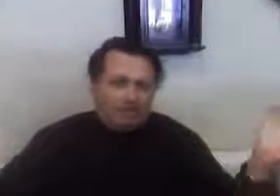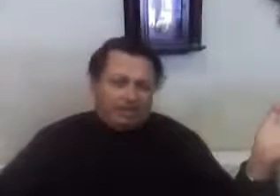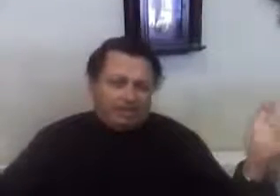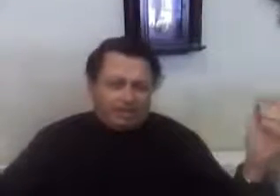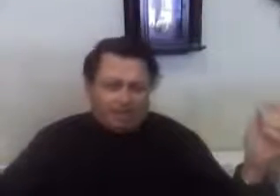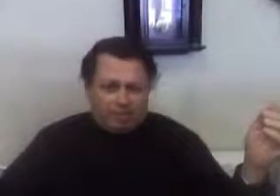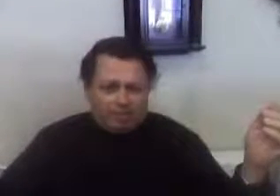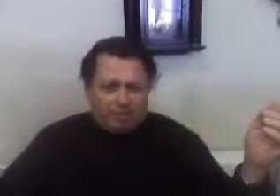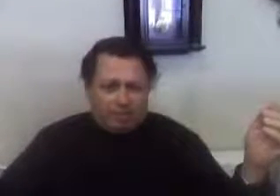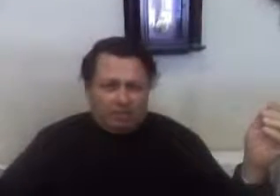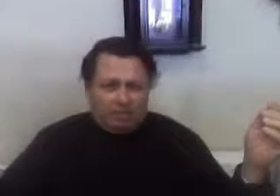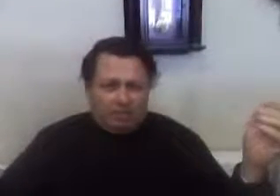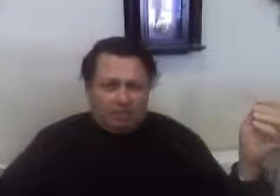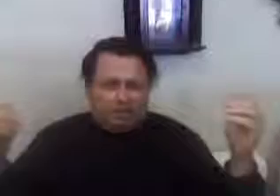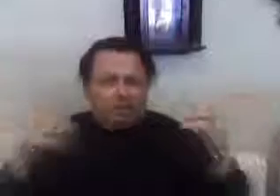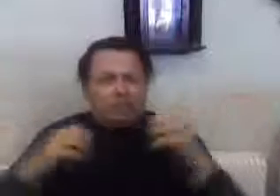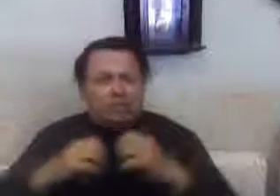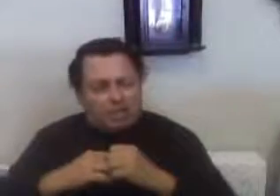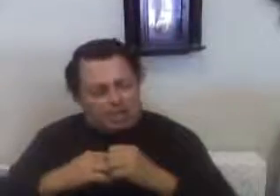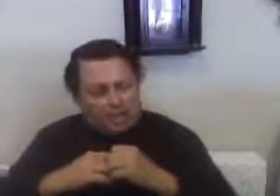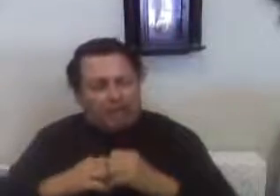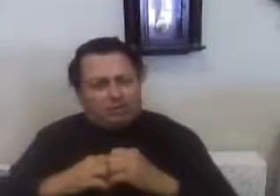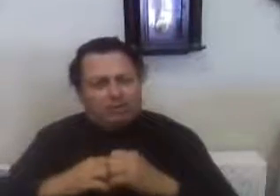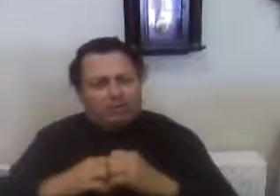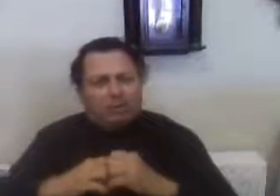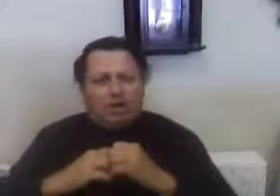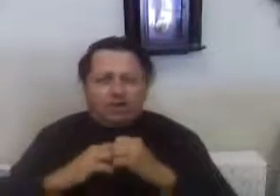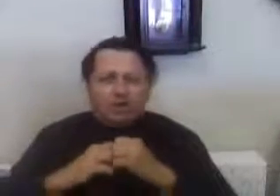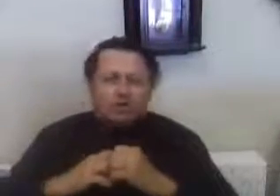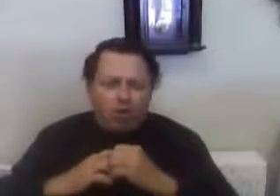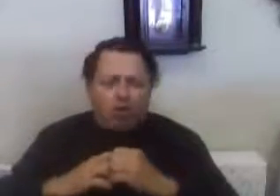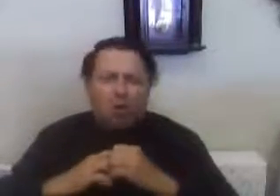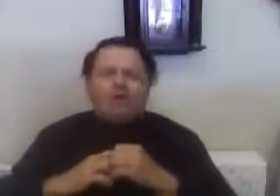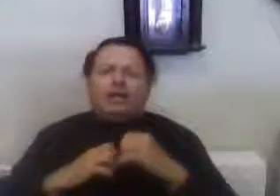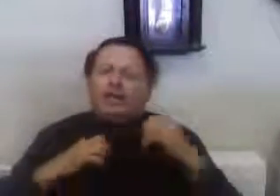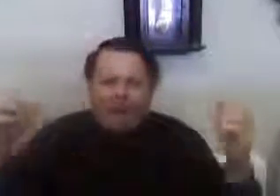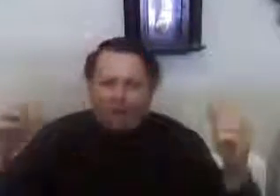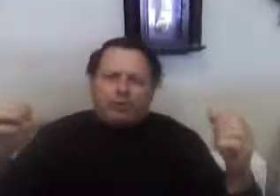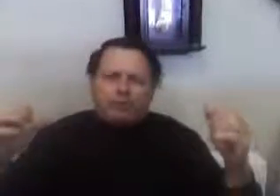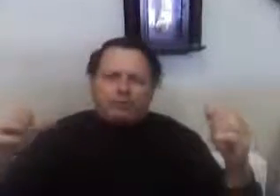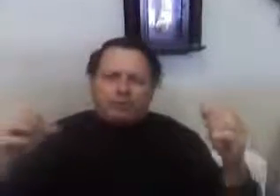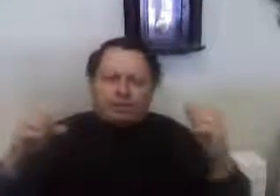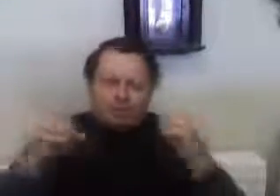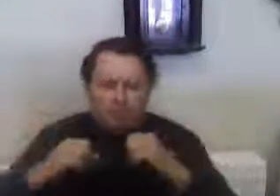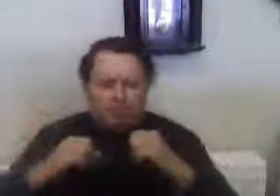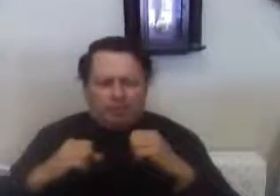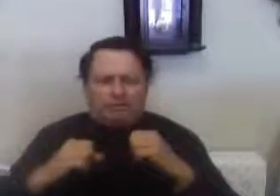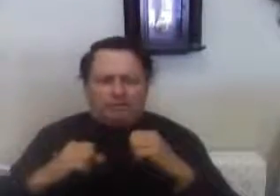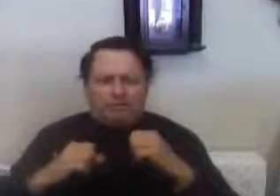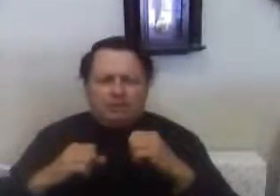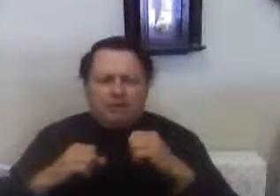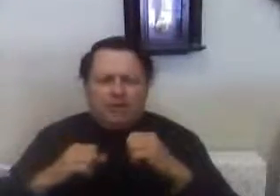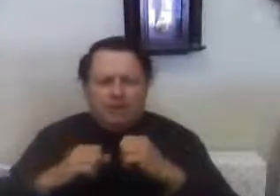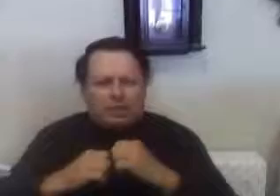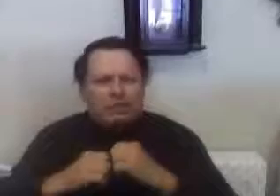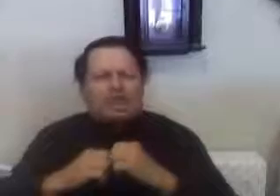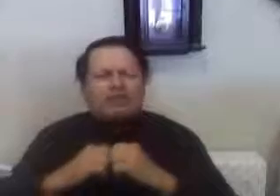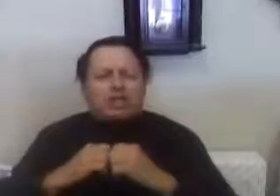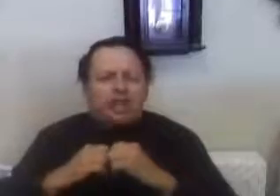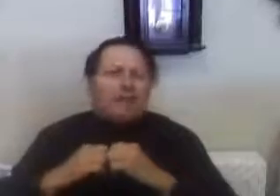they're basically the same thing, to counter a strong capitalist movement so that they check